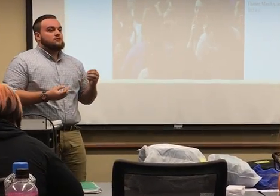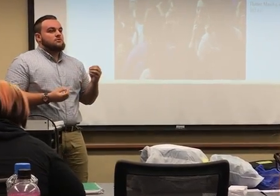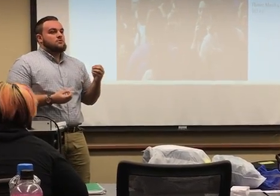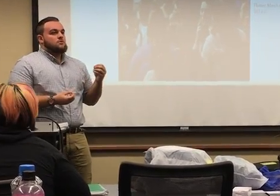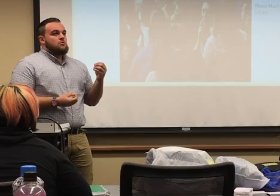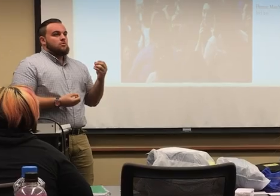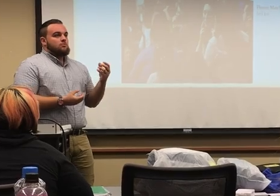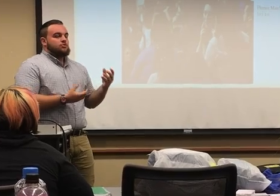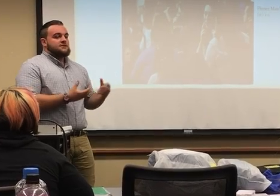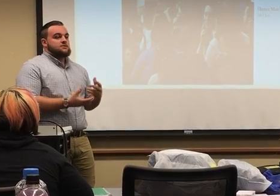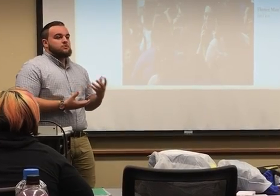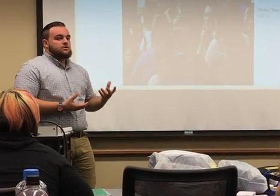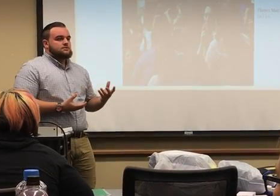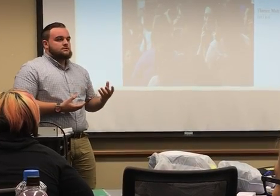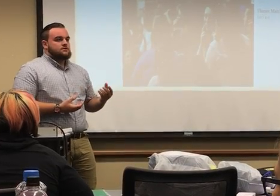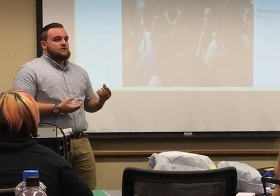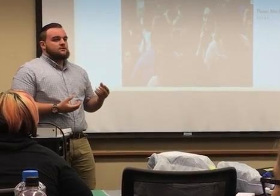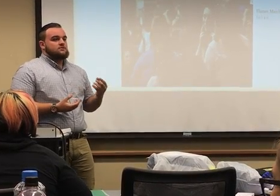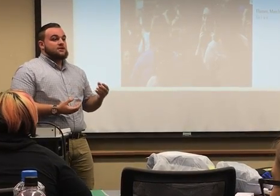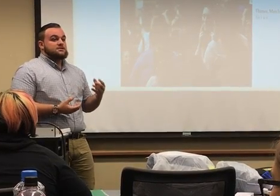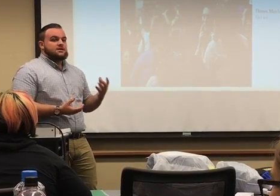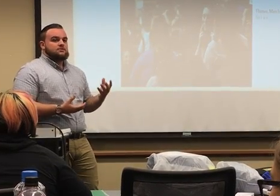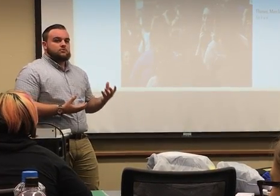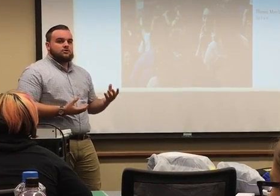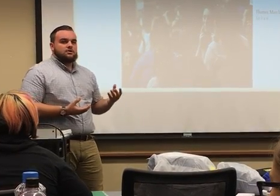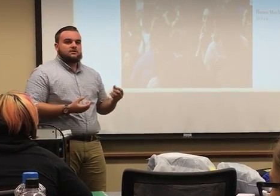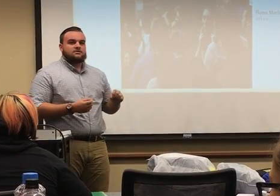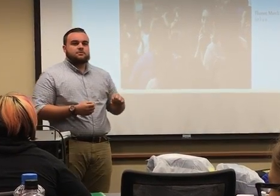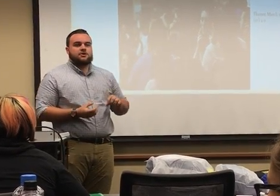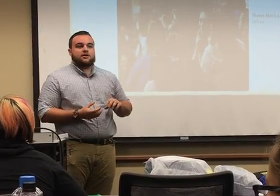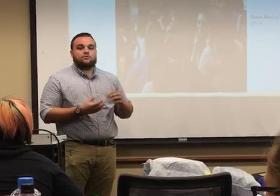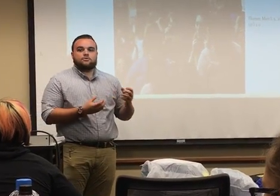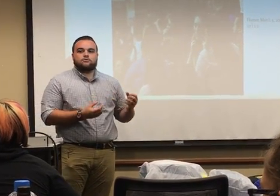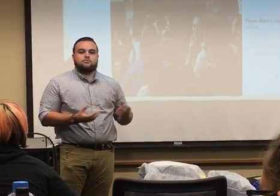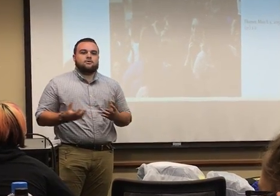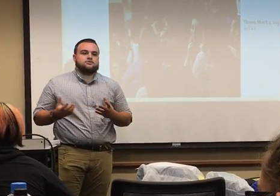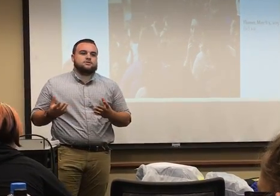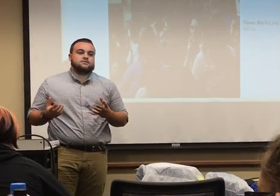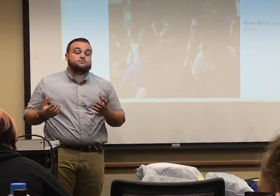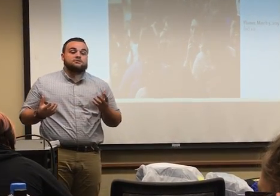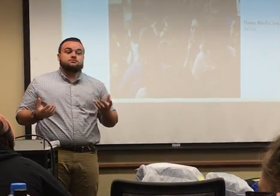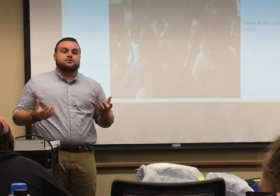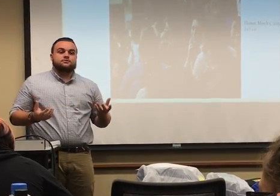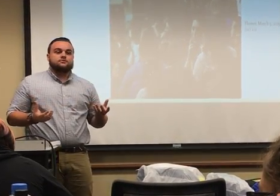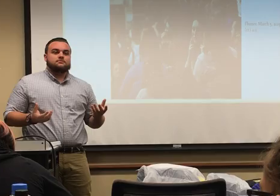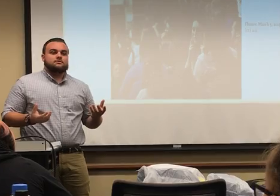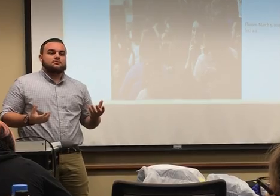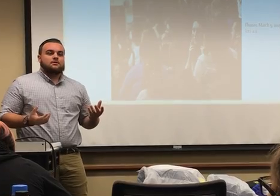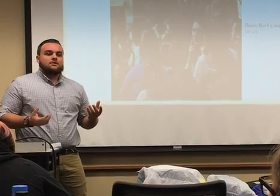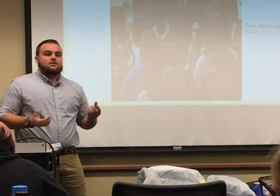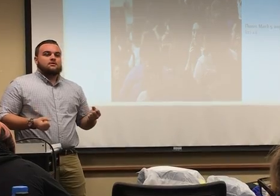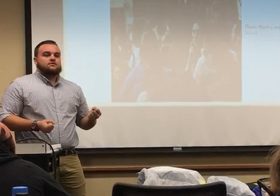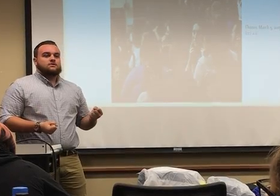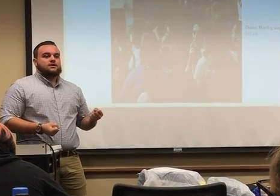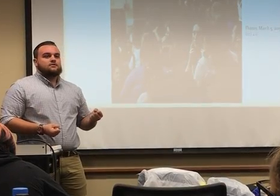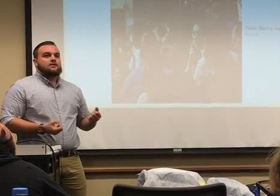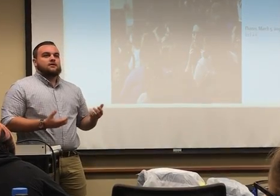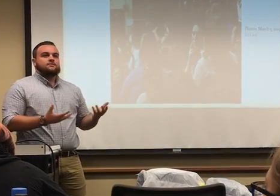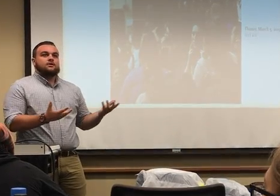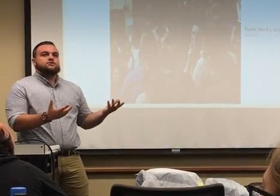plays on words. So, like, they'll actually take the word and spell it out through poetry. It's pretty cool. So, like, I'll